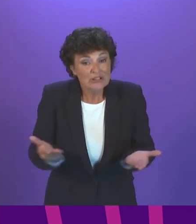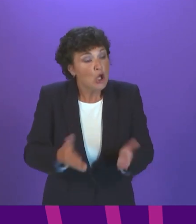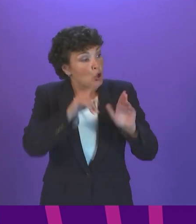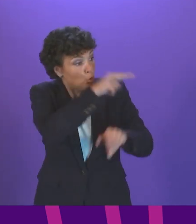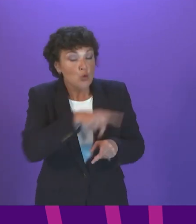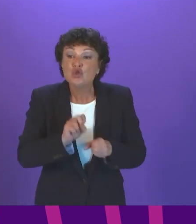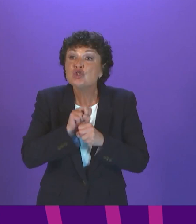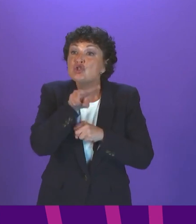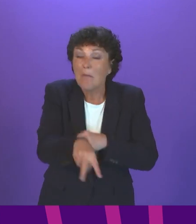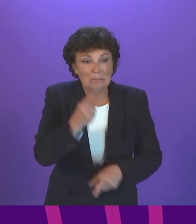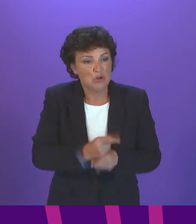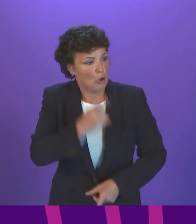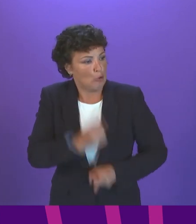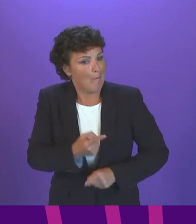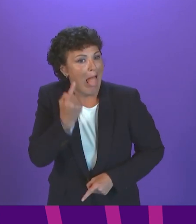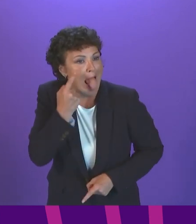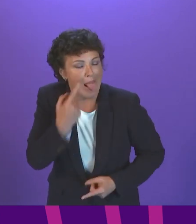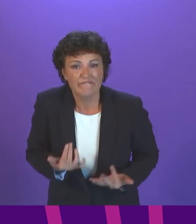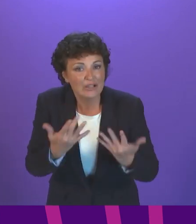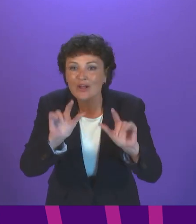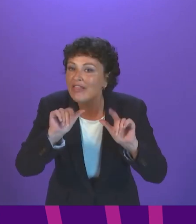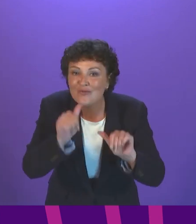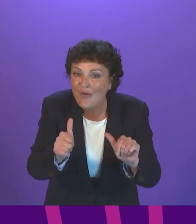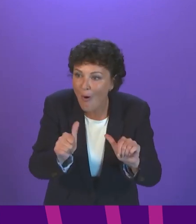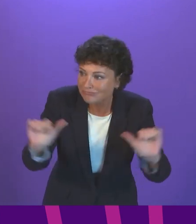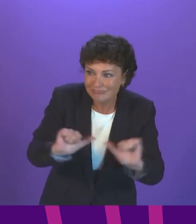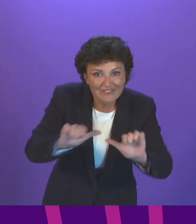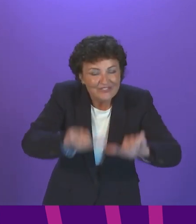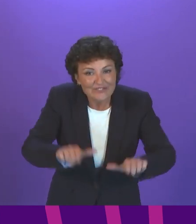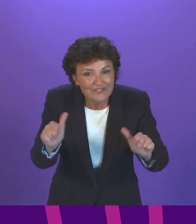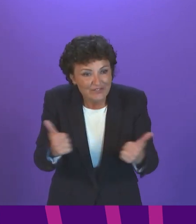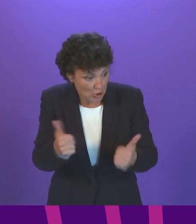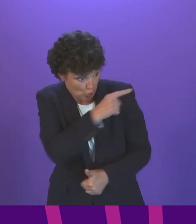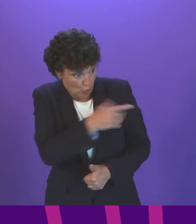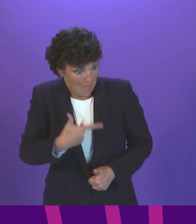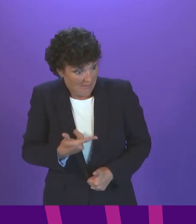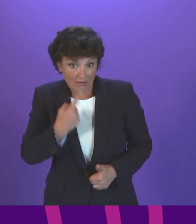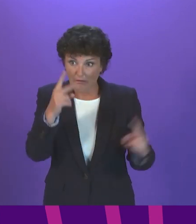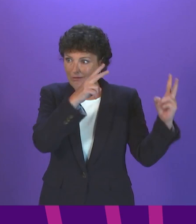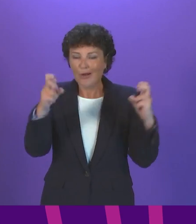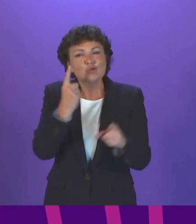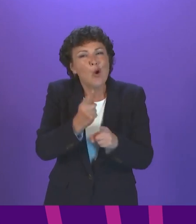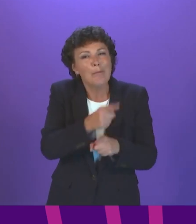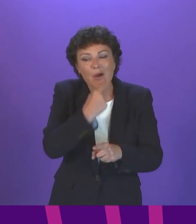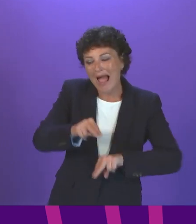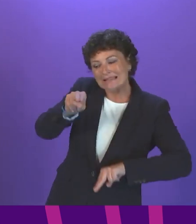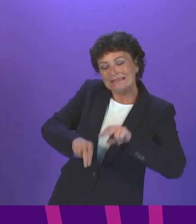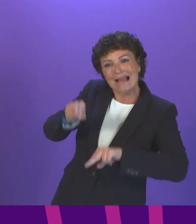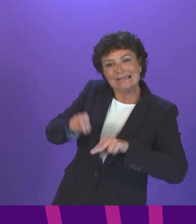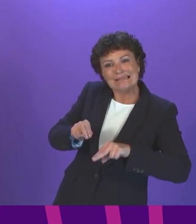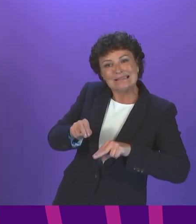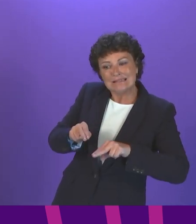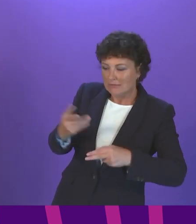the finalised figures. Now, in the ones that the member has quoted, which are the ones assessing the performance within the